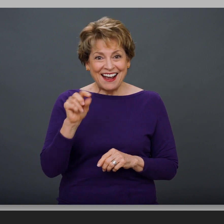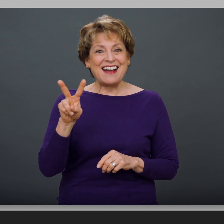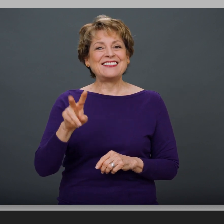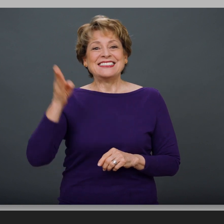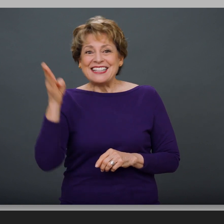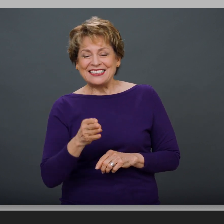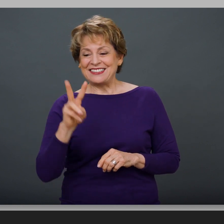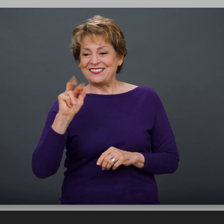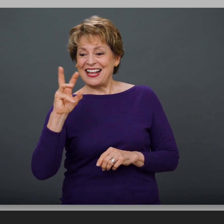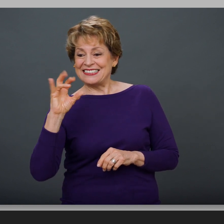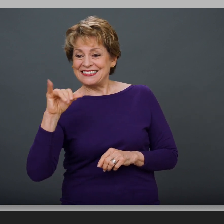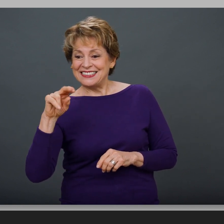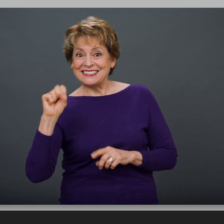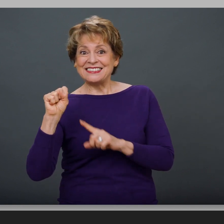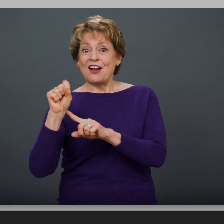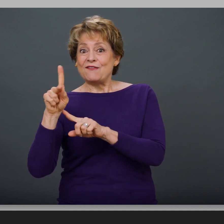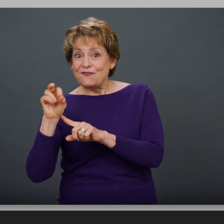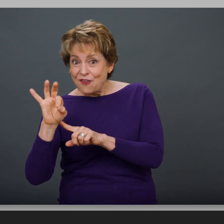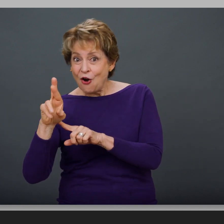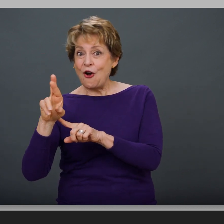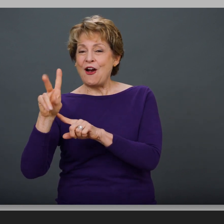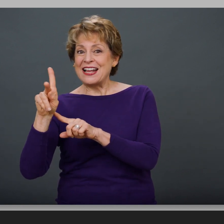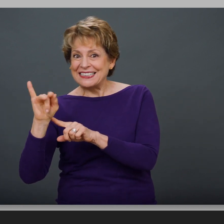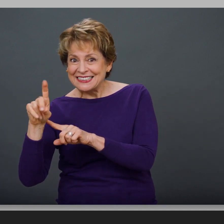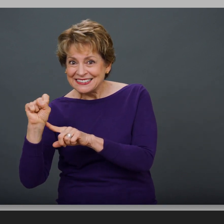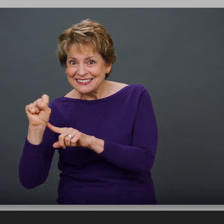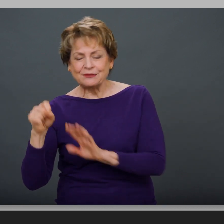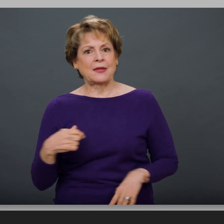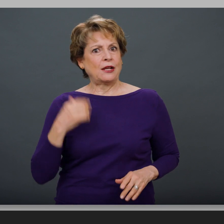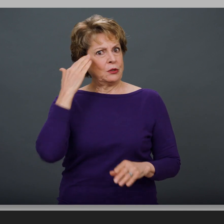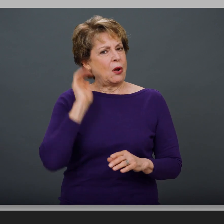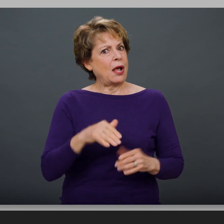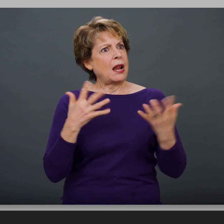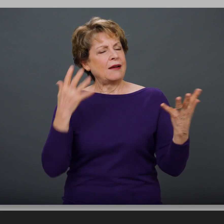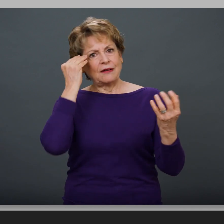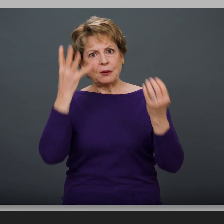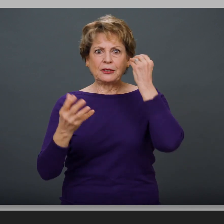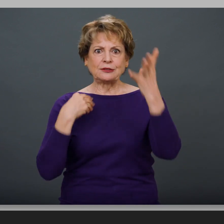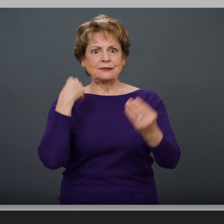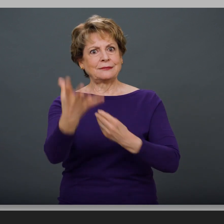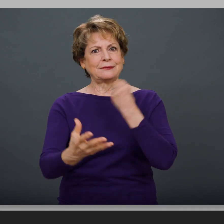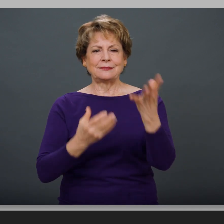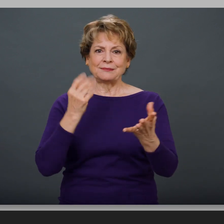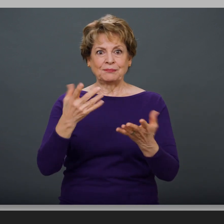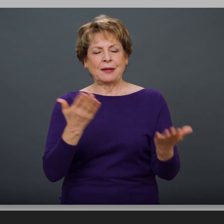website for more information at azhealth.gov slash vaccines for kids. We know there is a lot of information